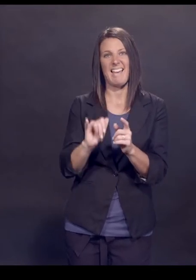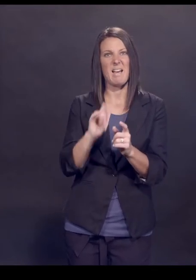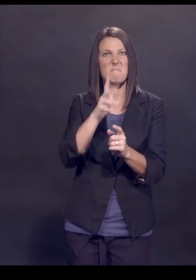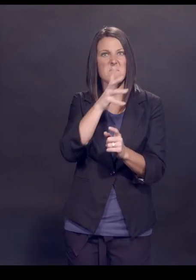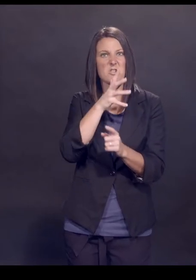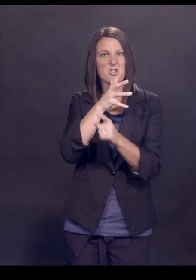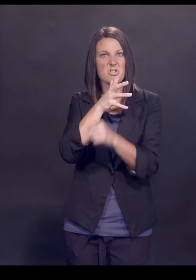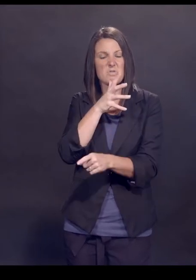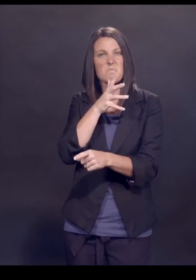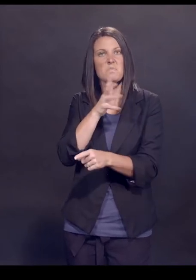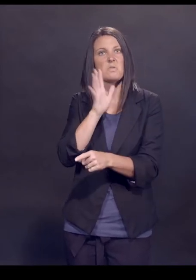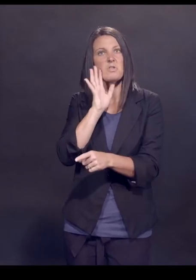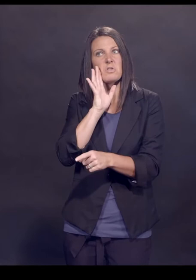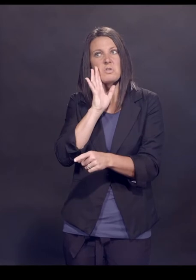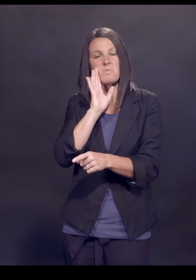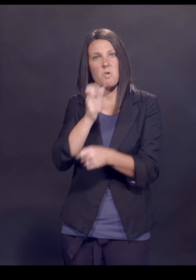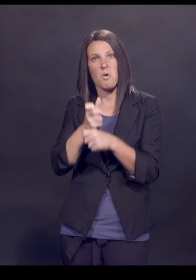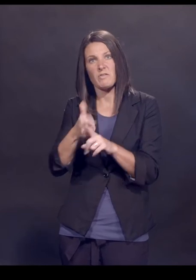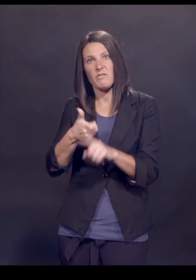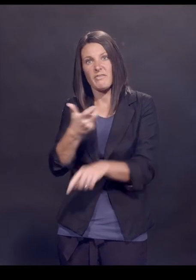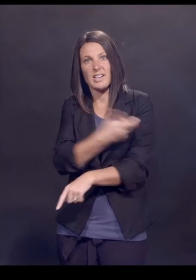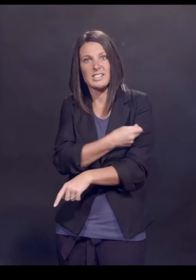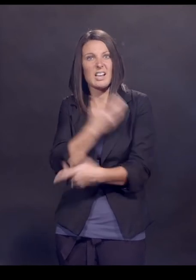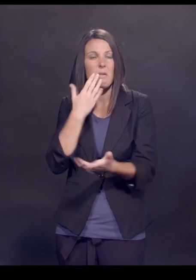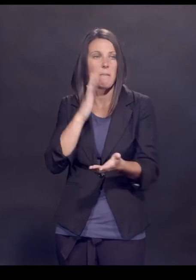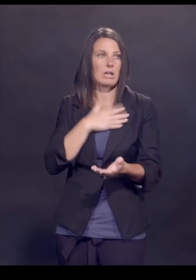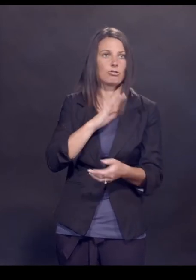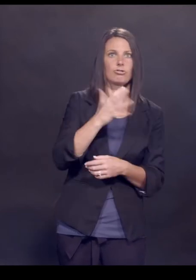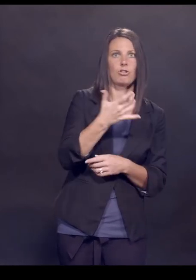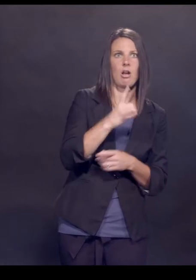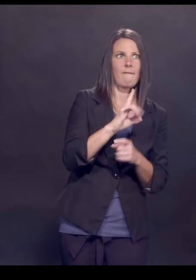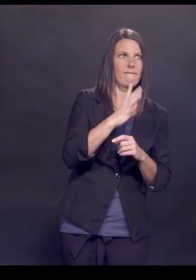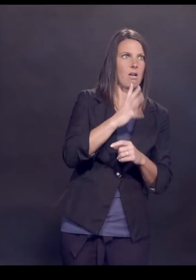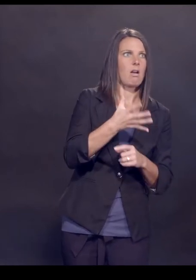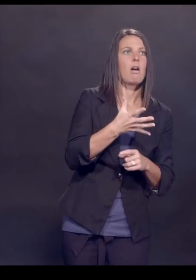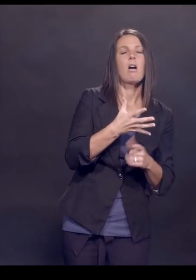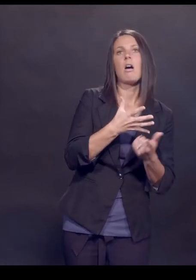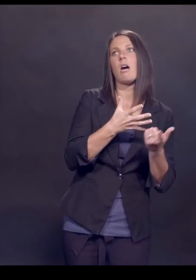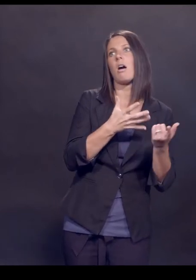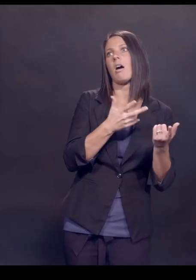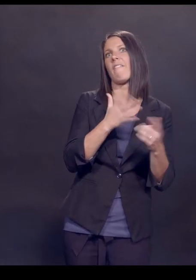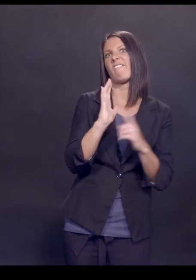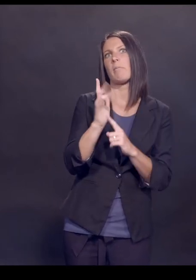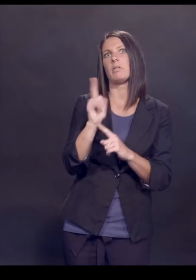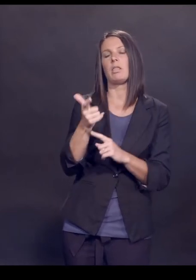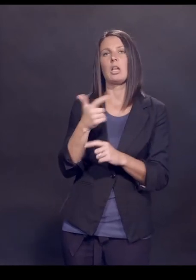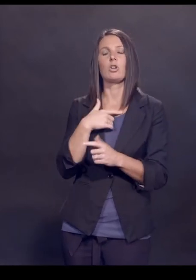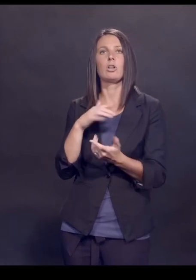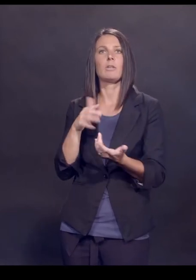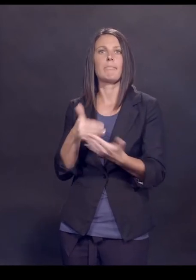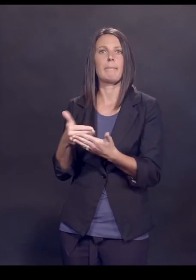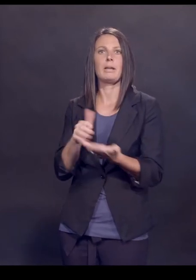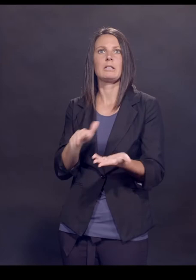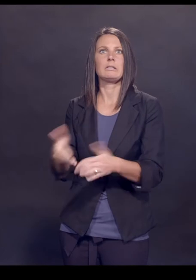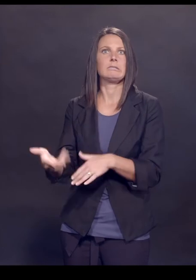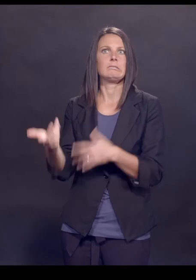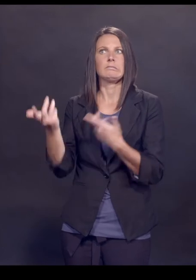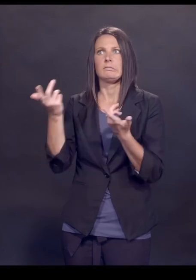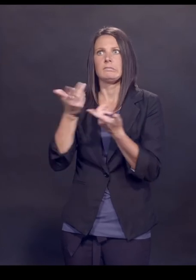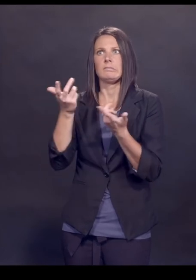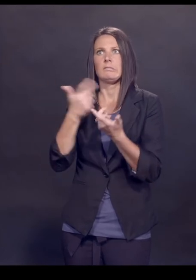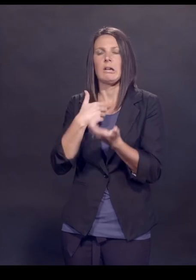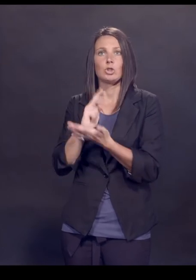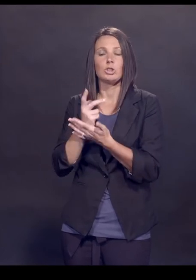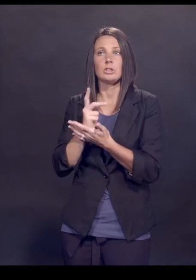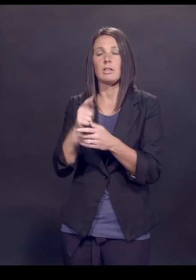mother of anything other than the vaccine caused, right? My child was fine, got a vaccine, had a seizure five minutes later, then had epilepsy, and